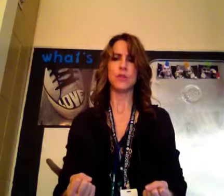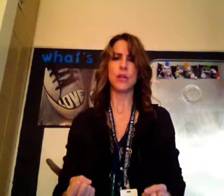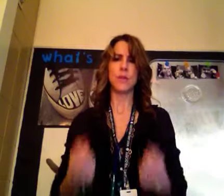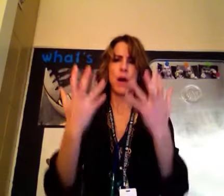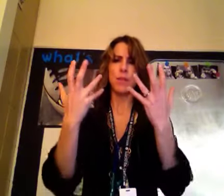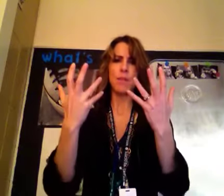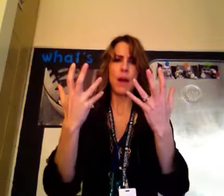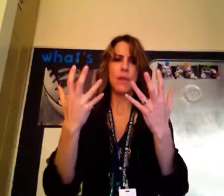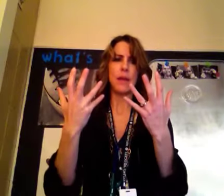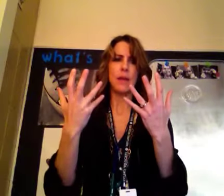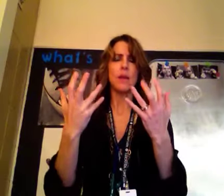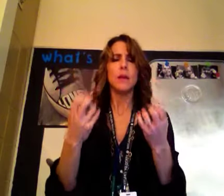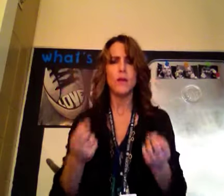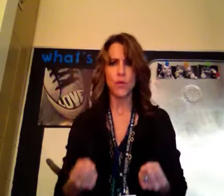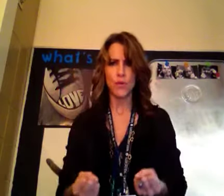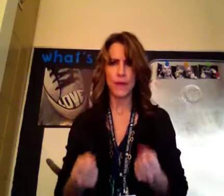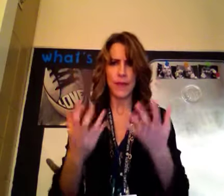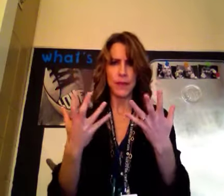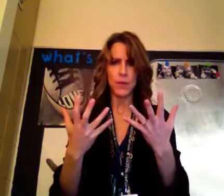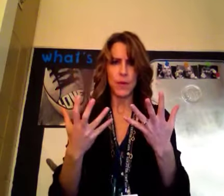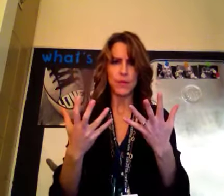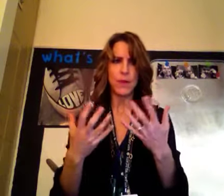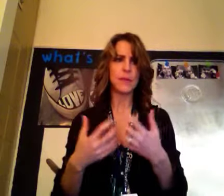shape, up, how many? Don't forget that WH face.